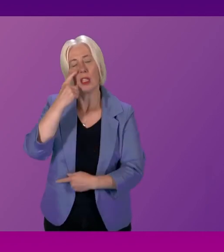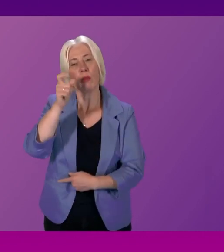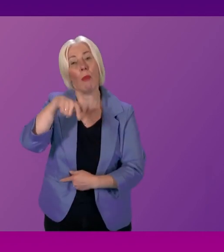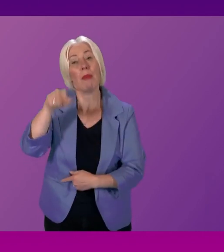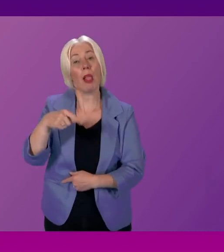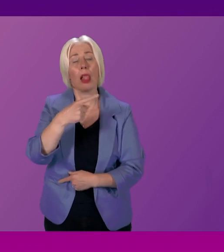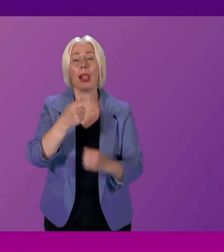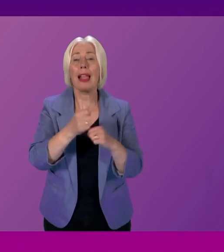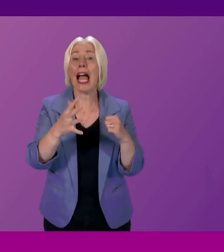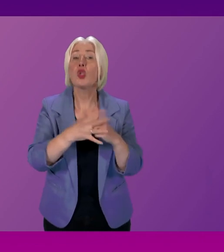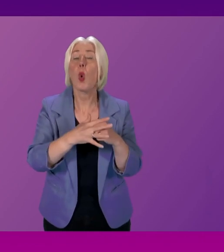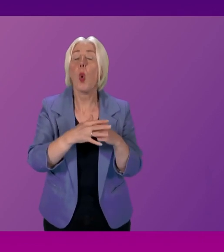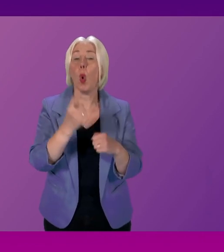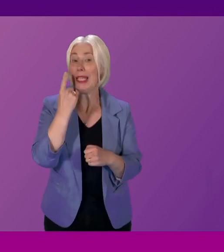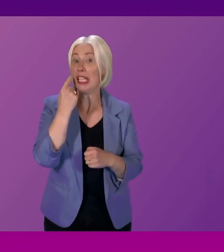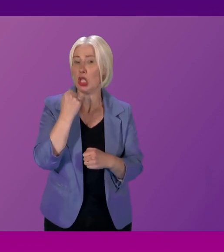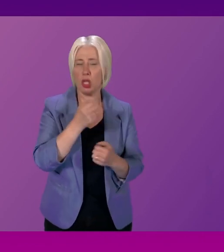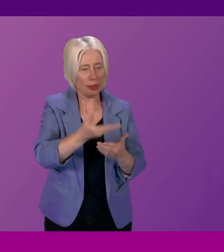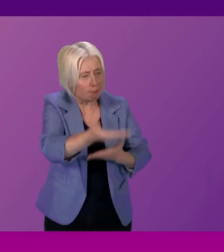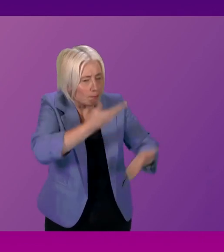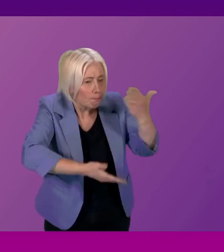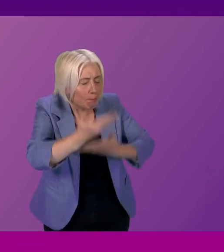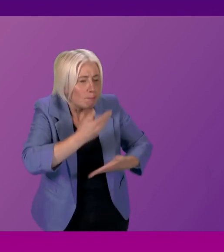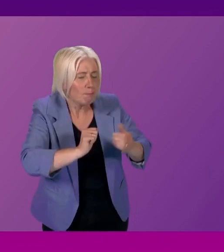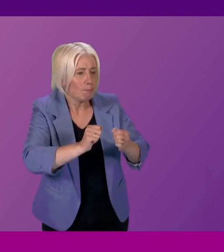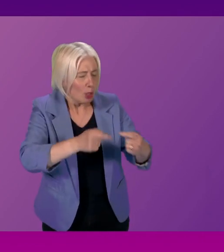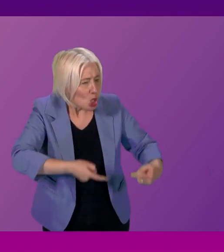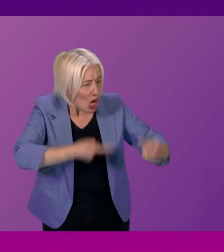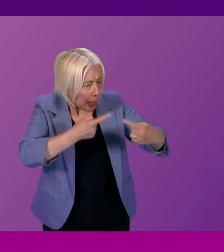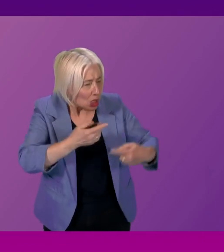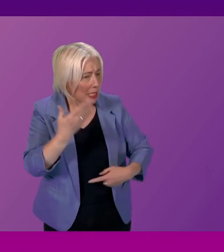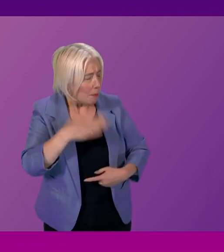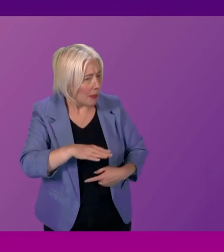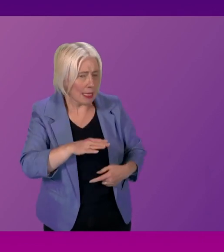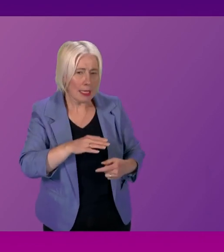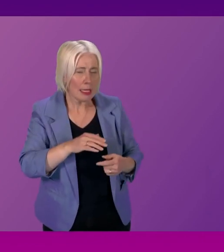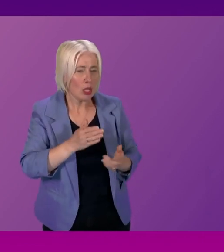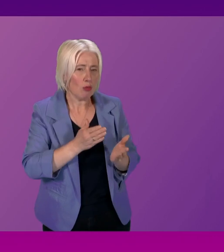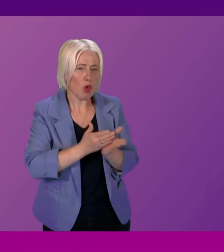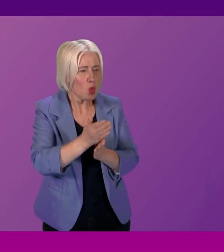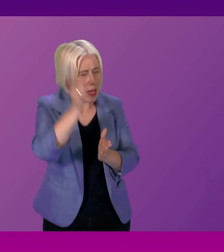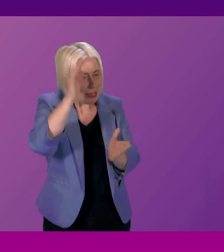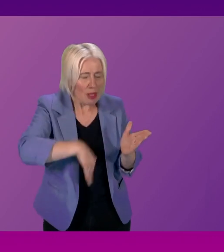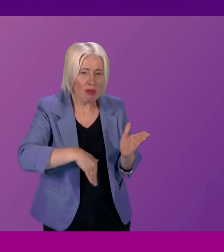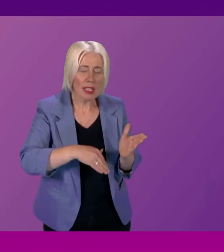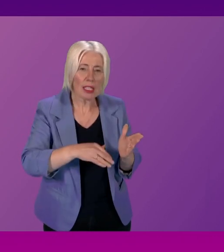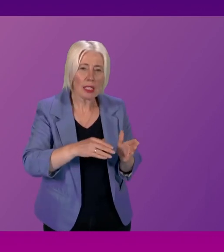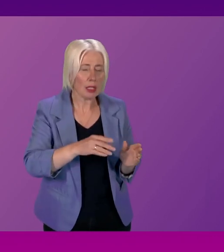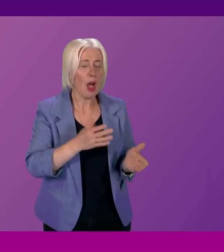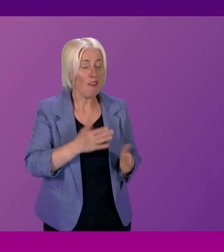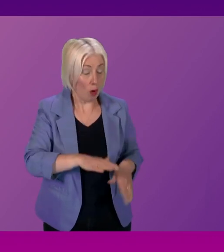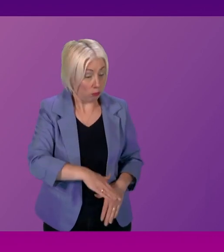in Glasgow yesterday, and I heard about some of the challenges that care-experienced people face during that transition into